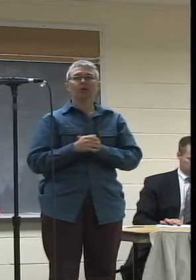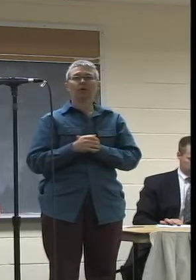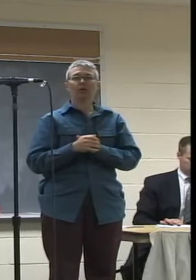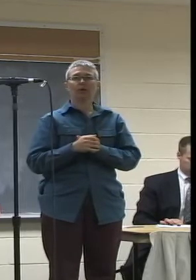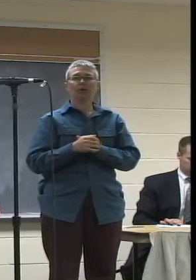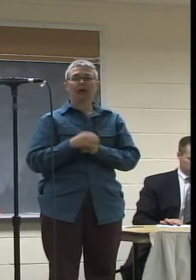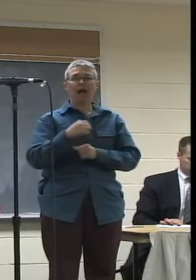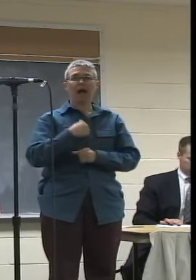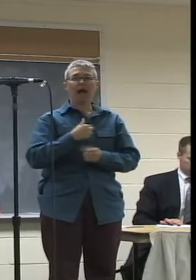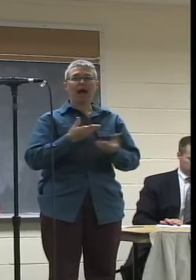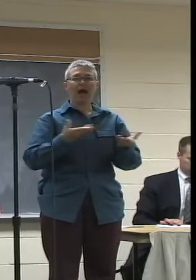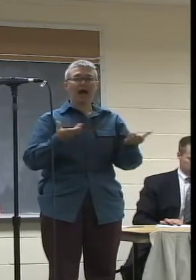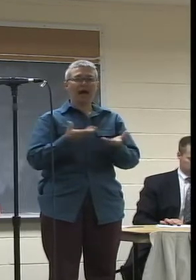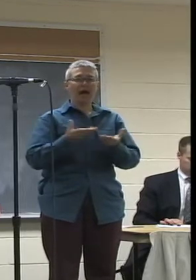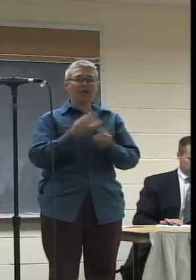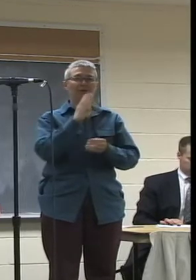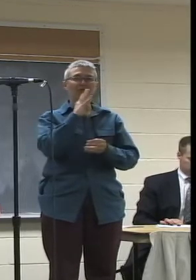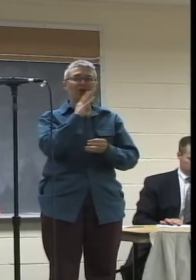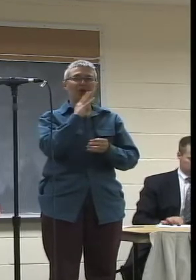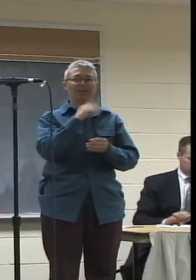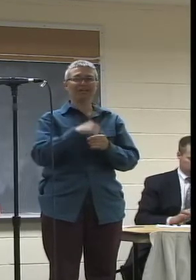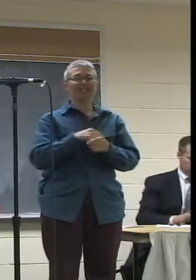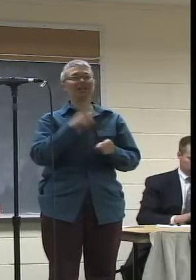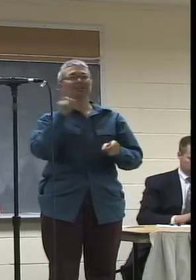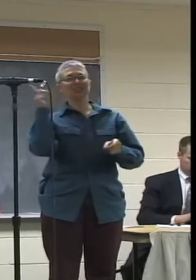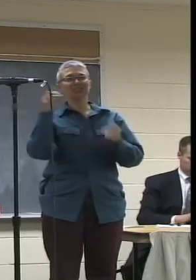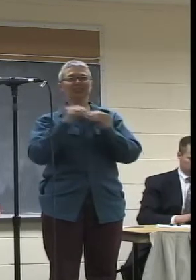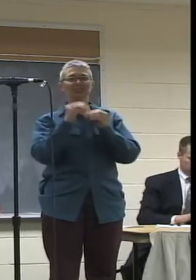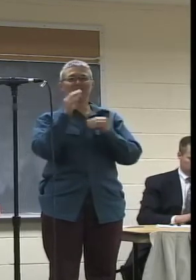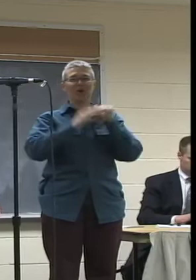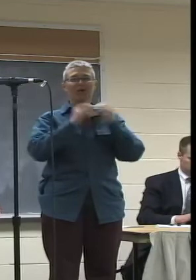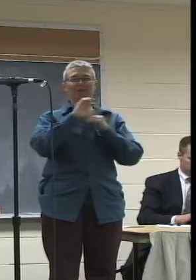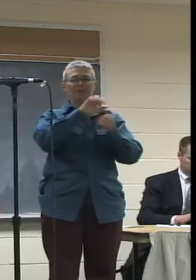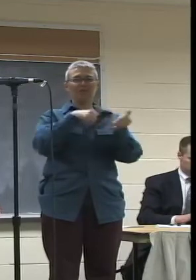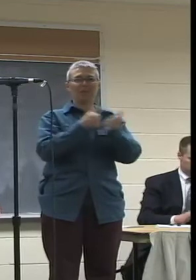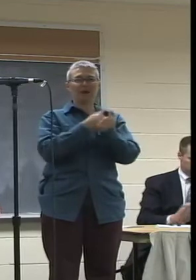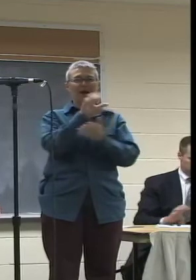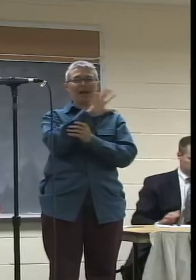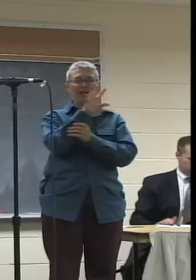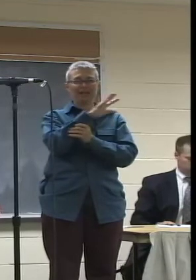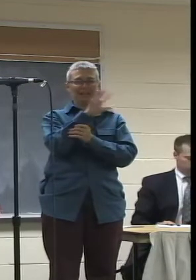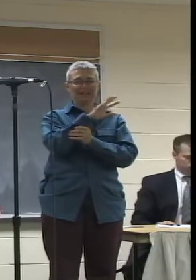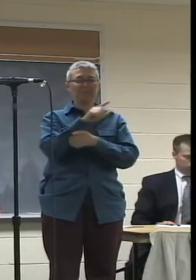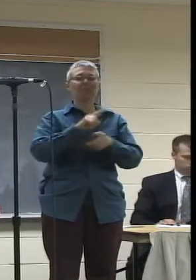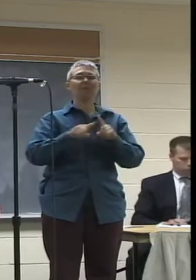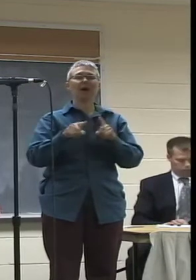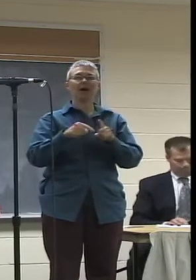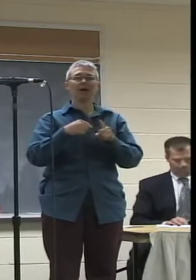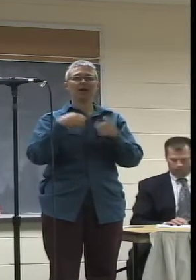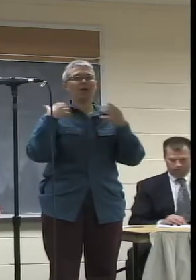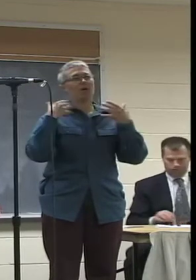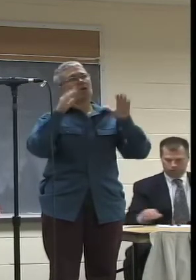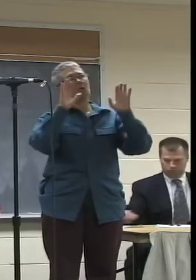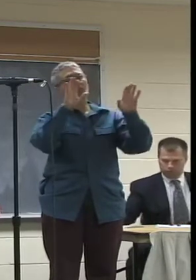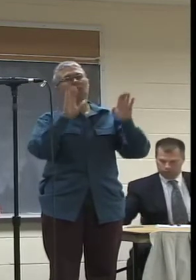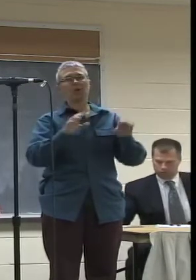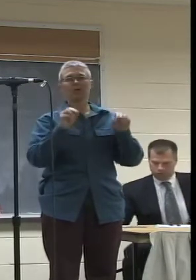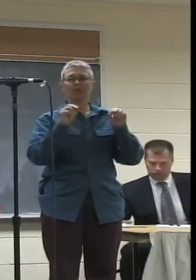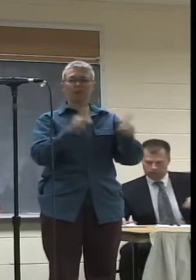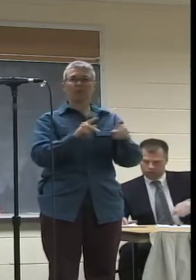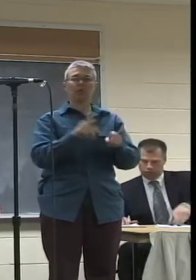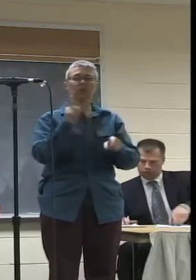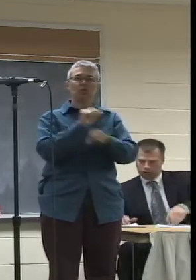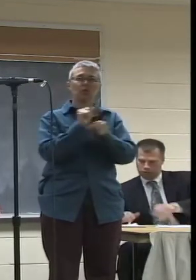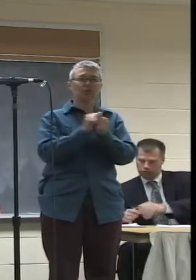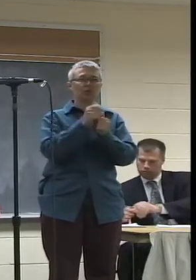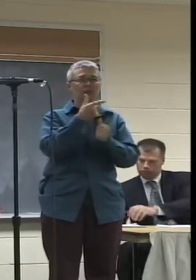up here speaking. She's more comfortable behind the camera than in front of it. But it was a remarkable opportunity. She worked with